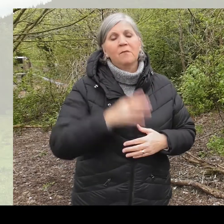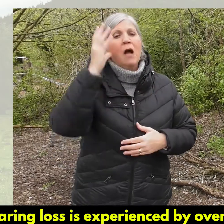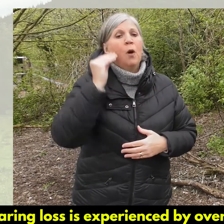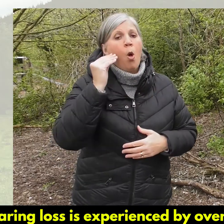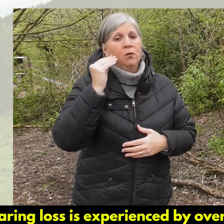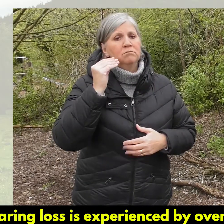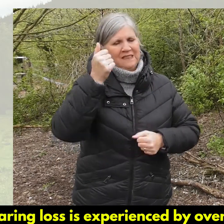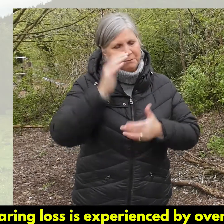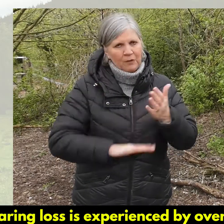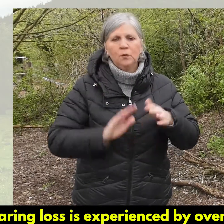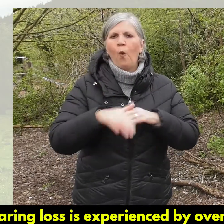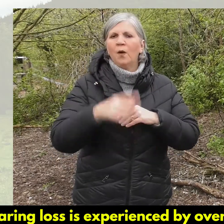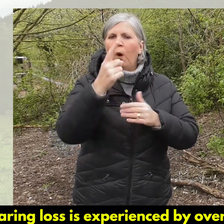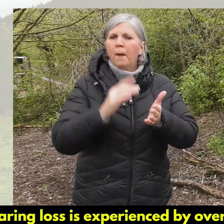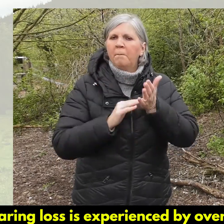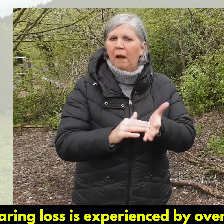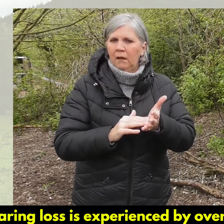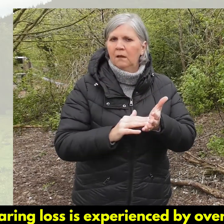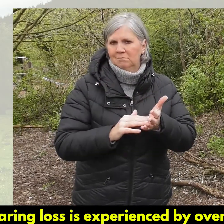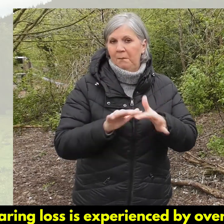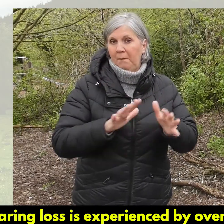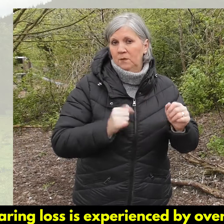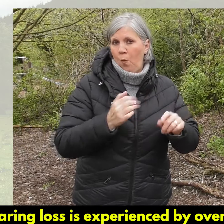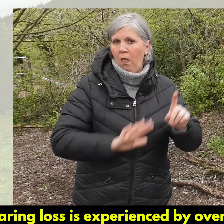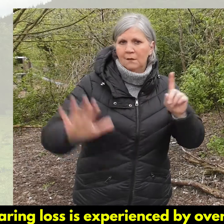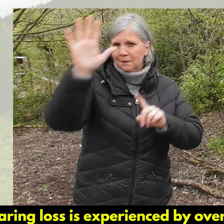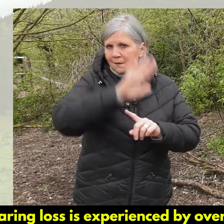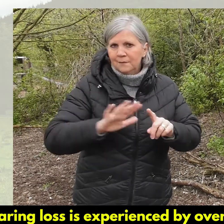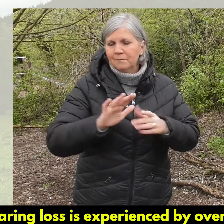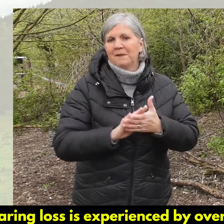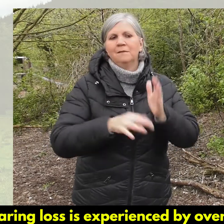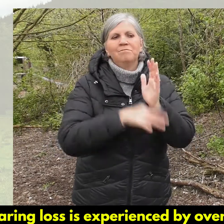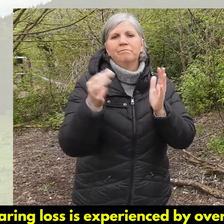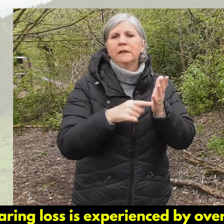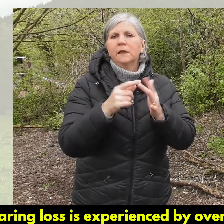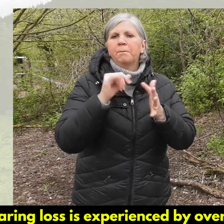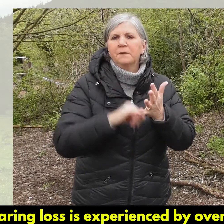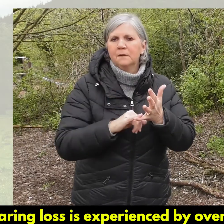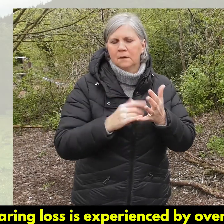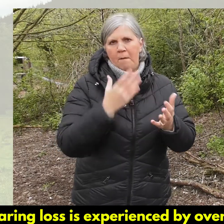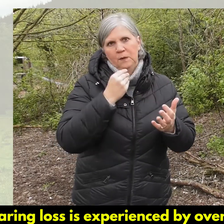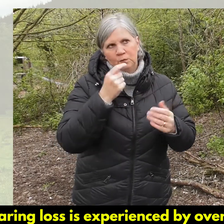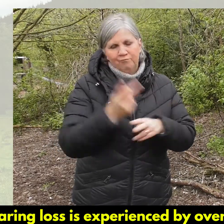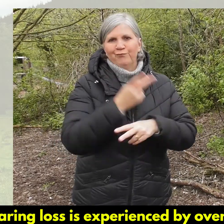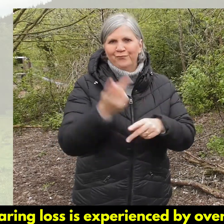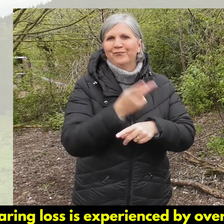Hearing loss is experienced by over 1 million people in Scotland, so these tips can be used many times.